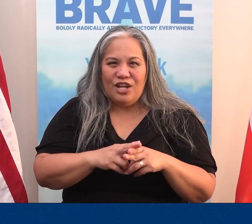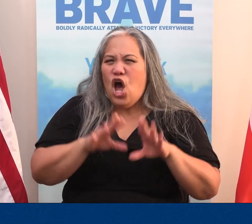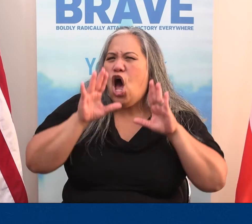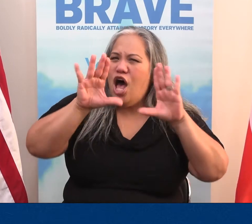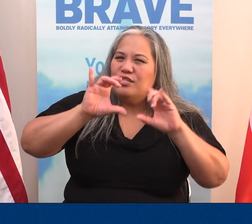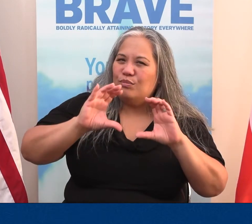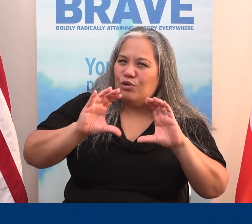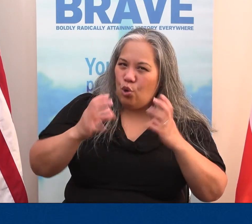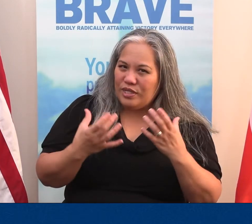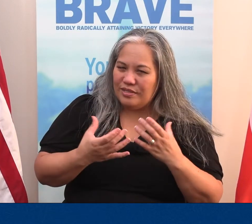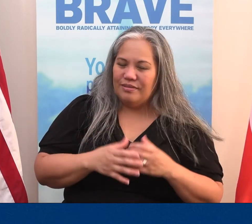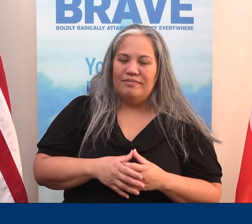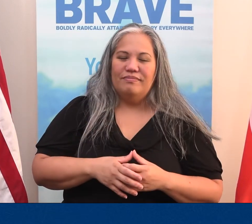awesome course.